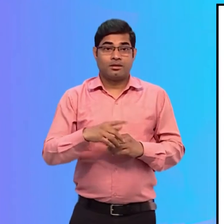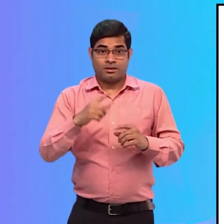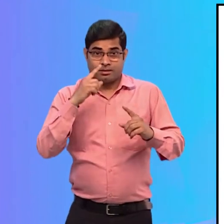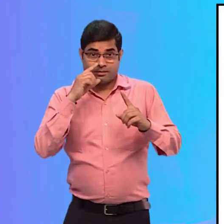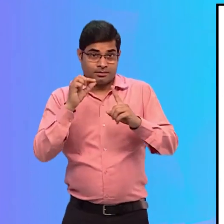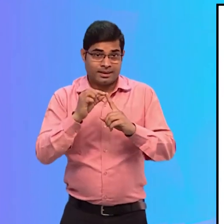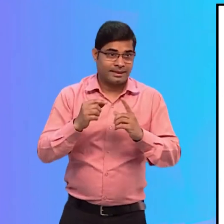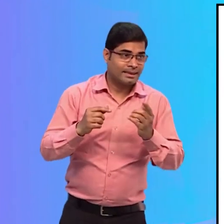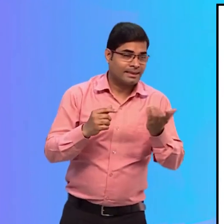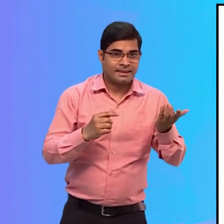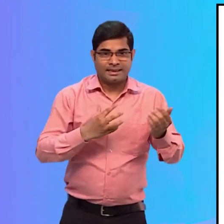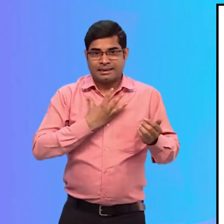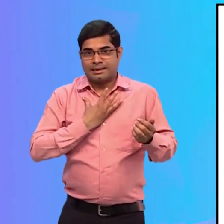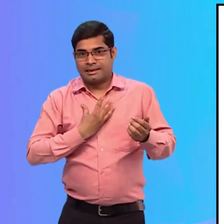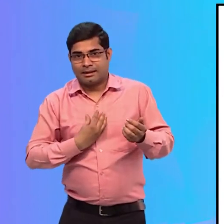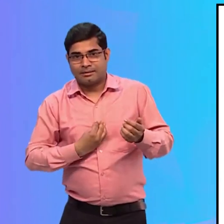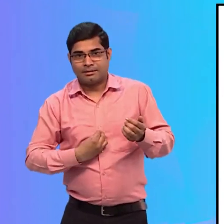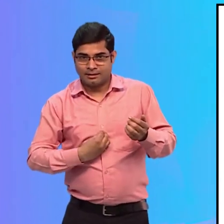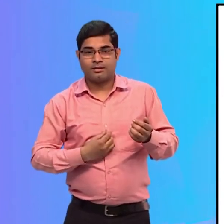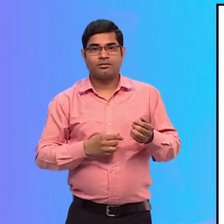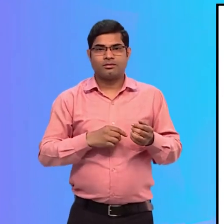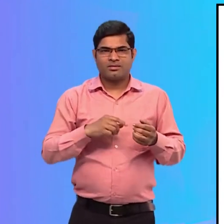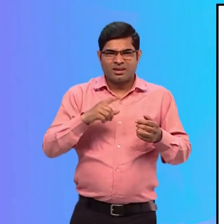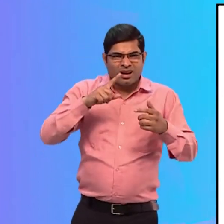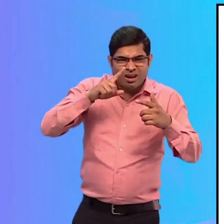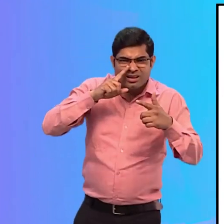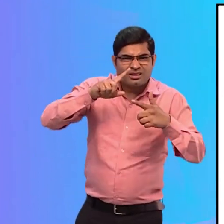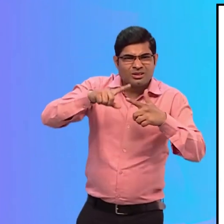But you look sad. What happened, Priya?